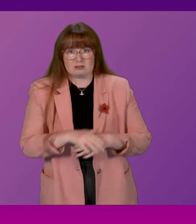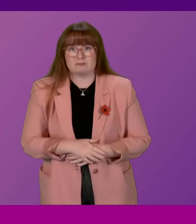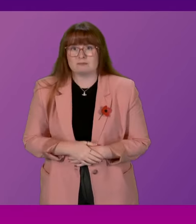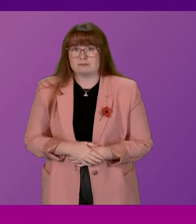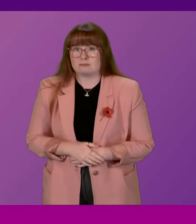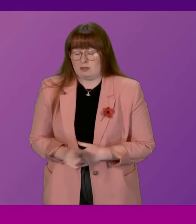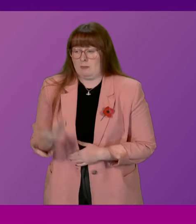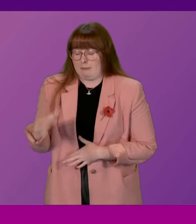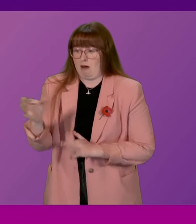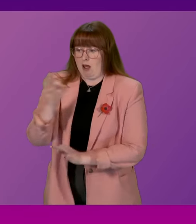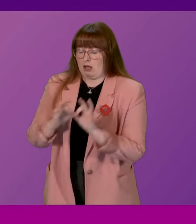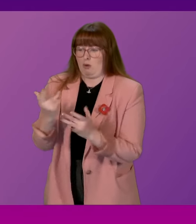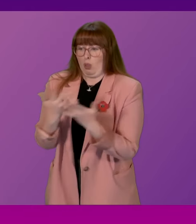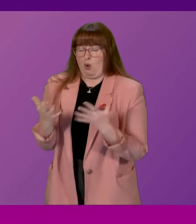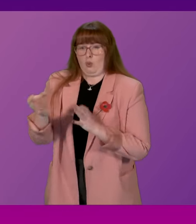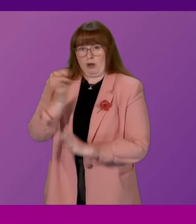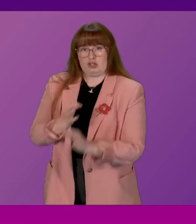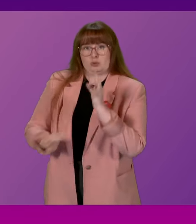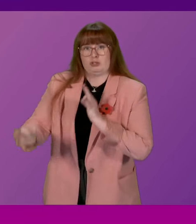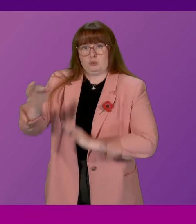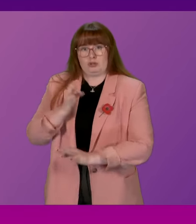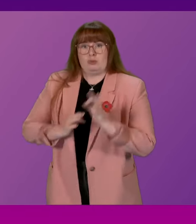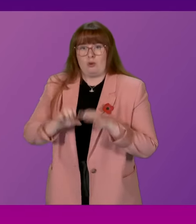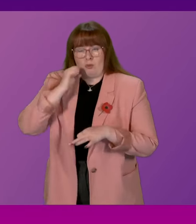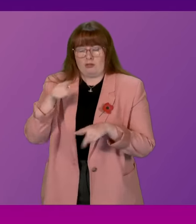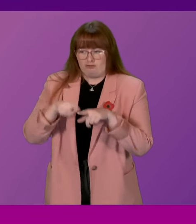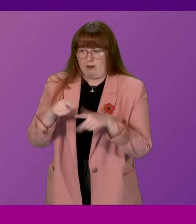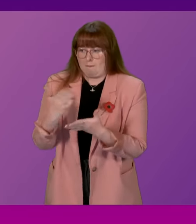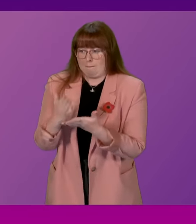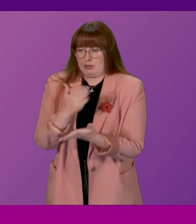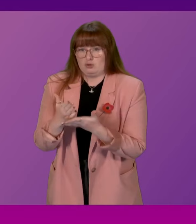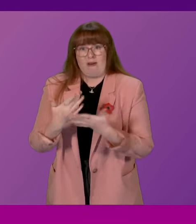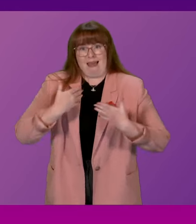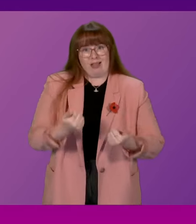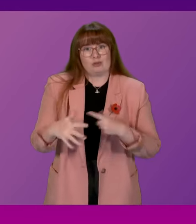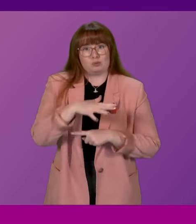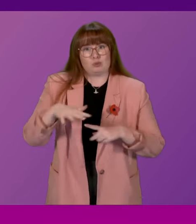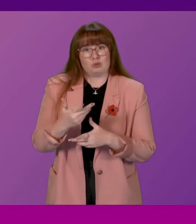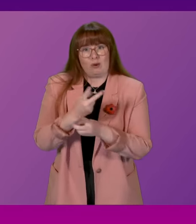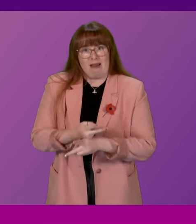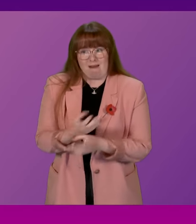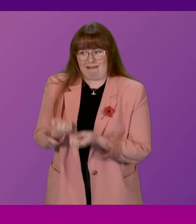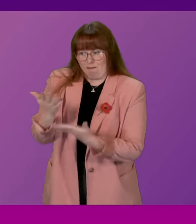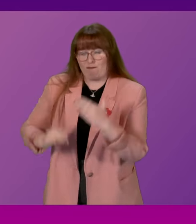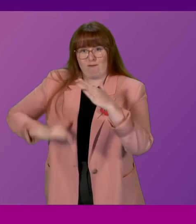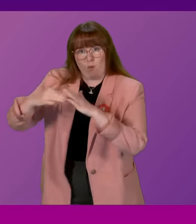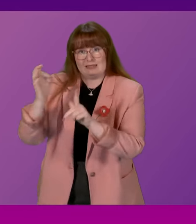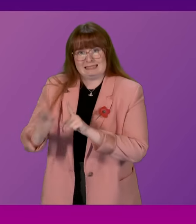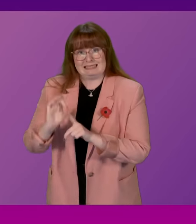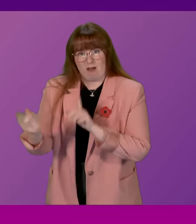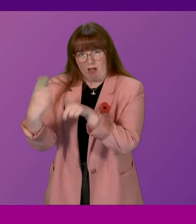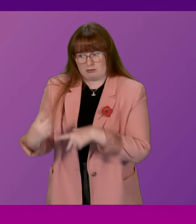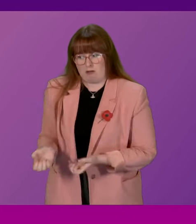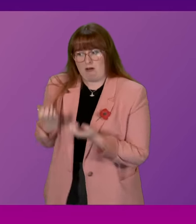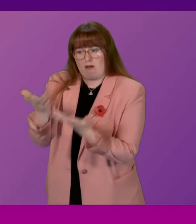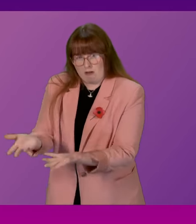questions that Myles Briggs asks me and I'll ensure that the Cabinet Secretary for Health and Social Care provides full detail in terms of those